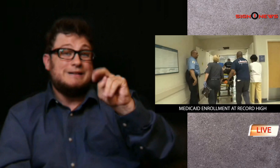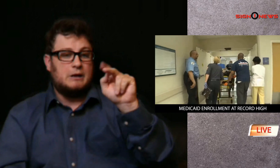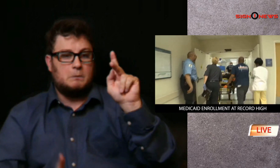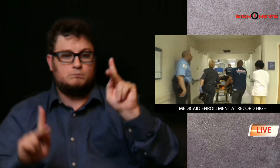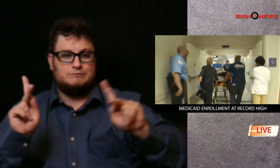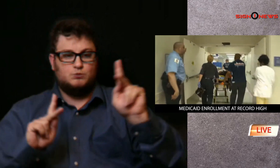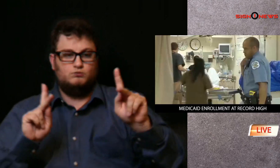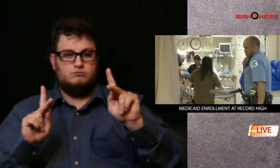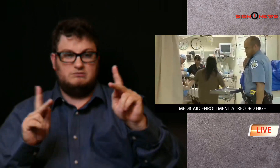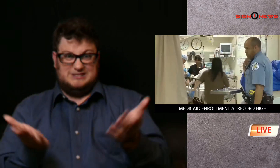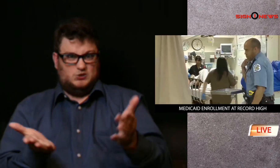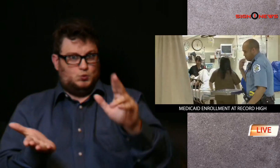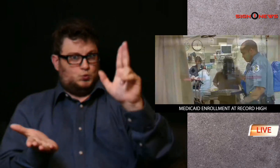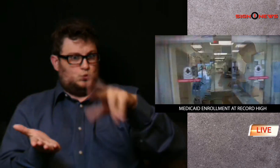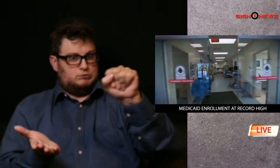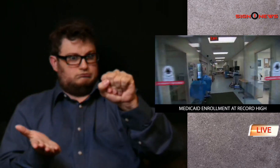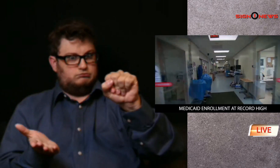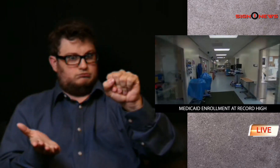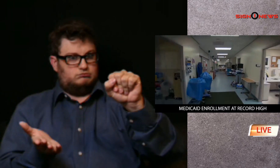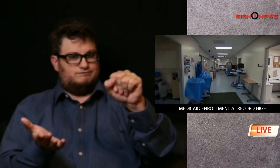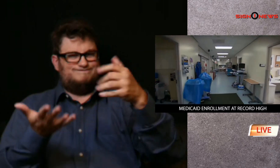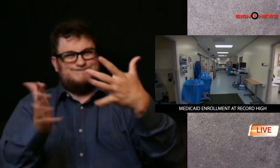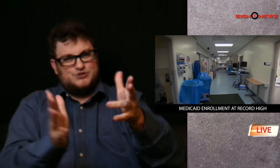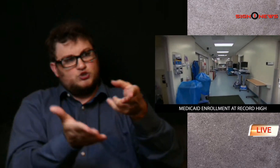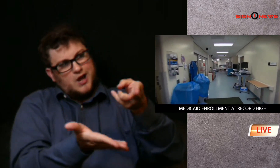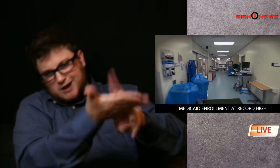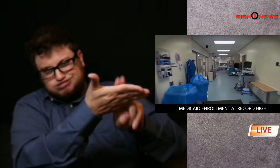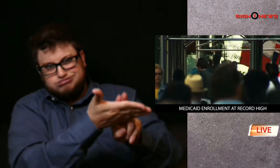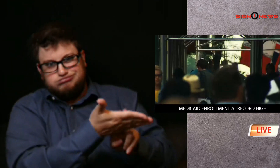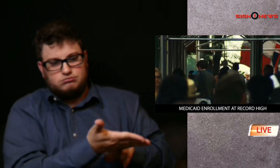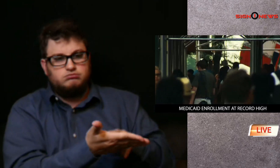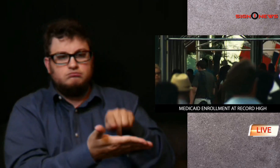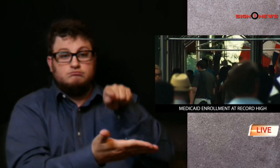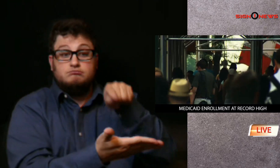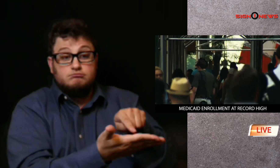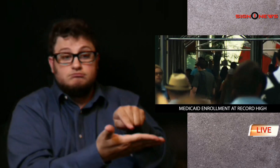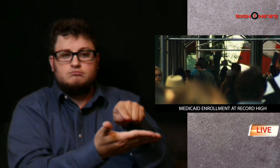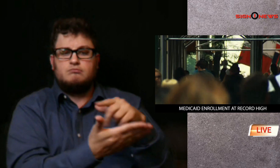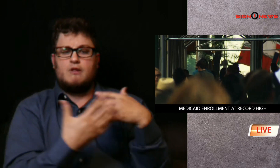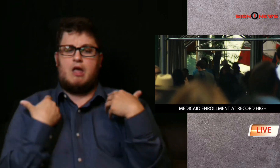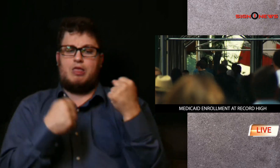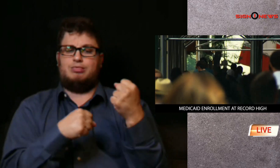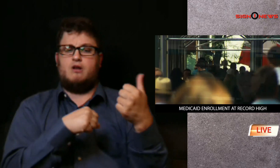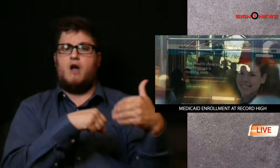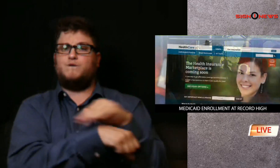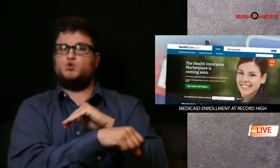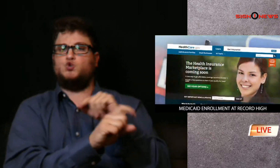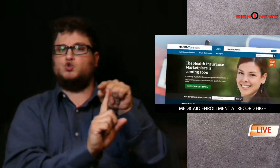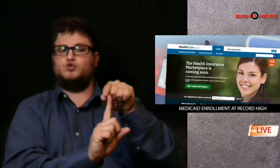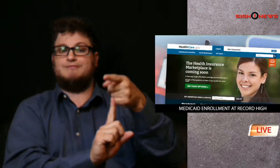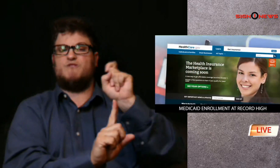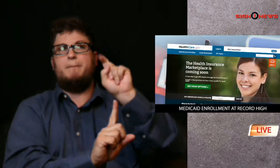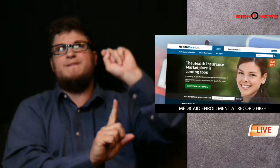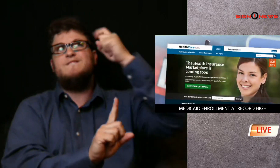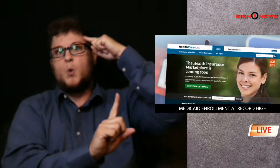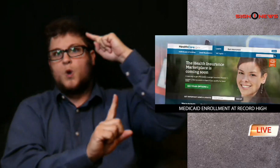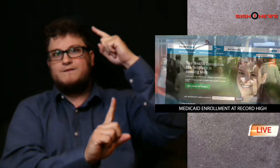health coverage from the federal government since the covet 19 pandemic began